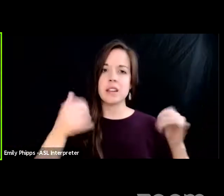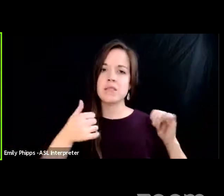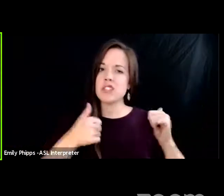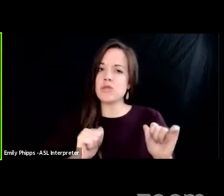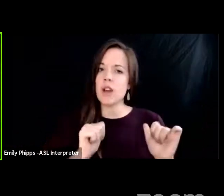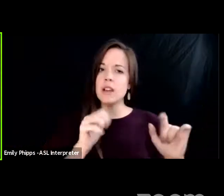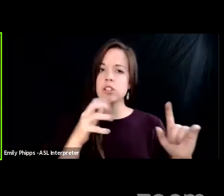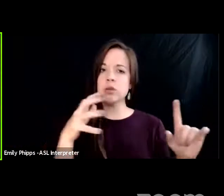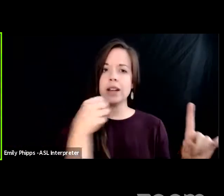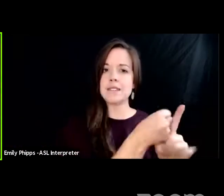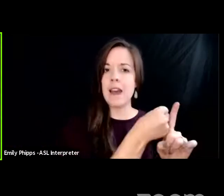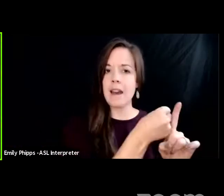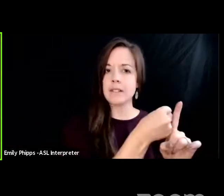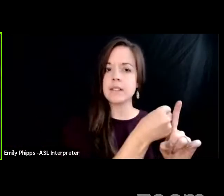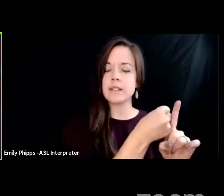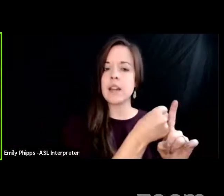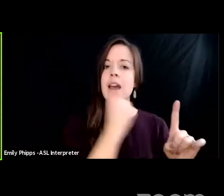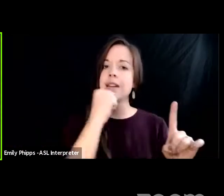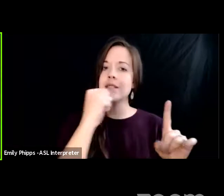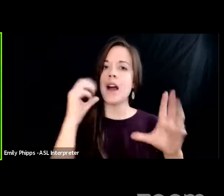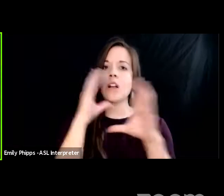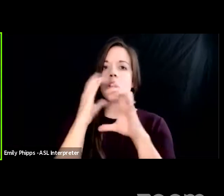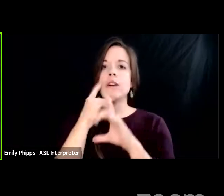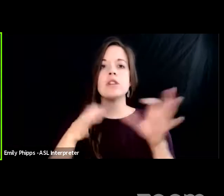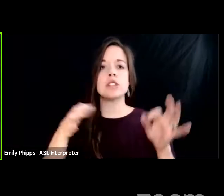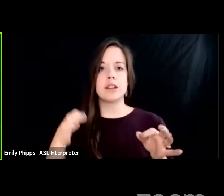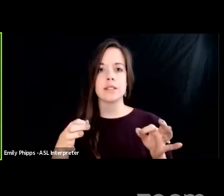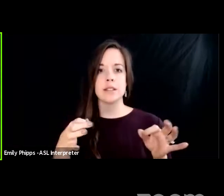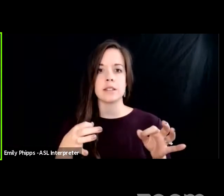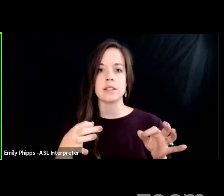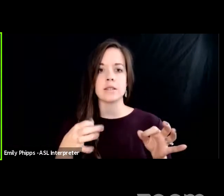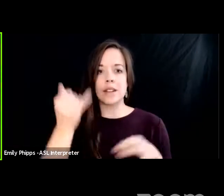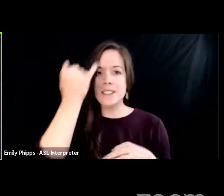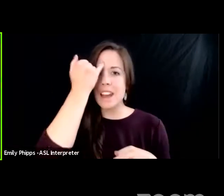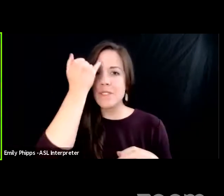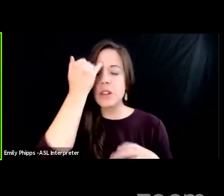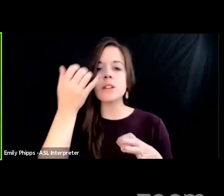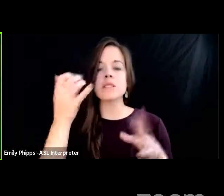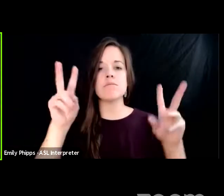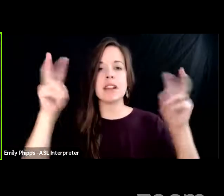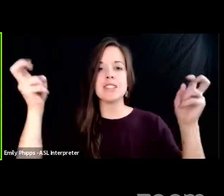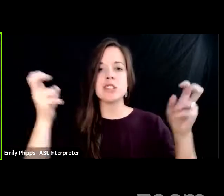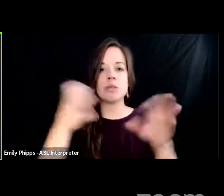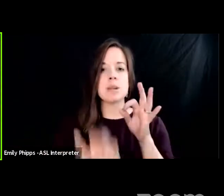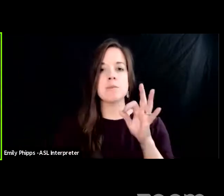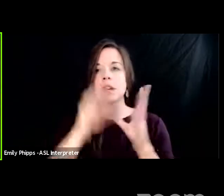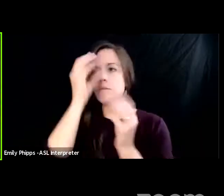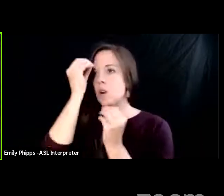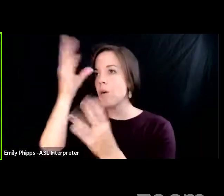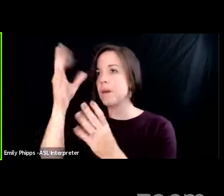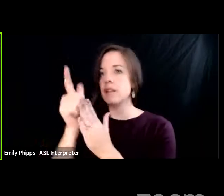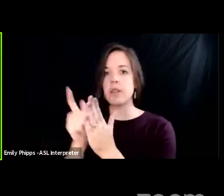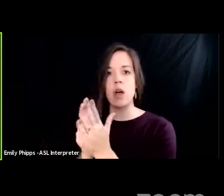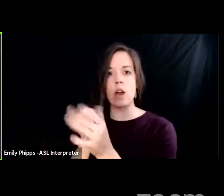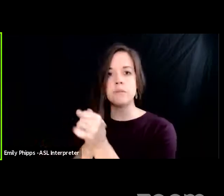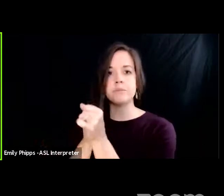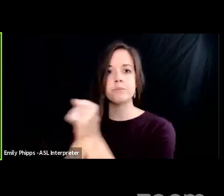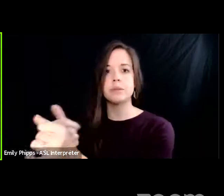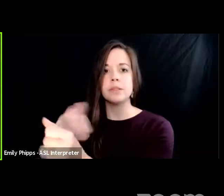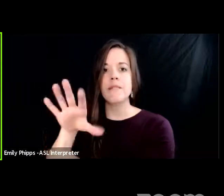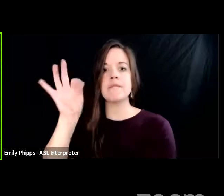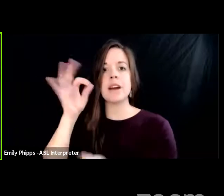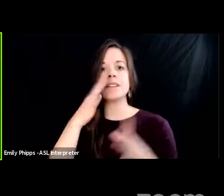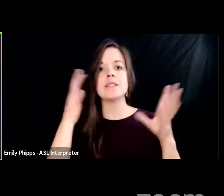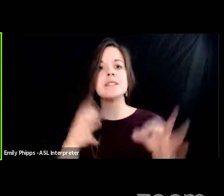rather than seeking justice because had this been an issue simply about obeying the law and finding a decision